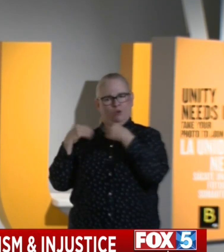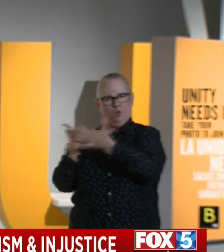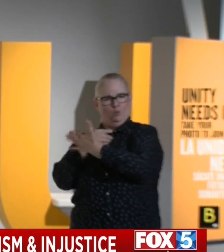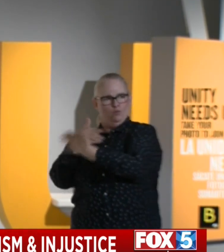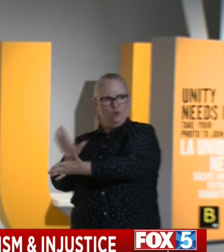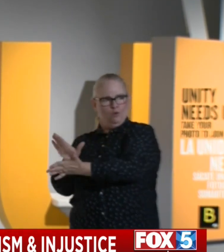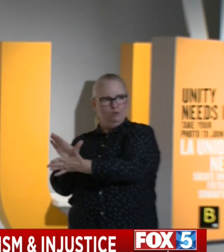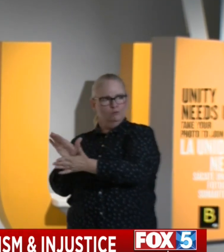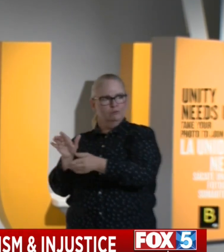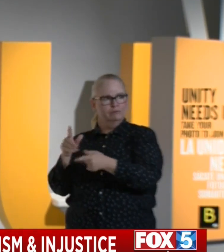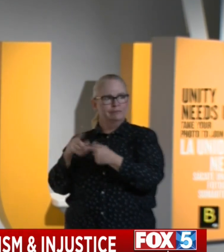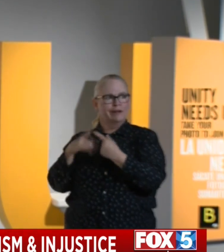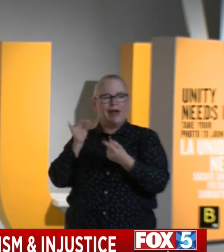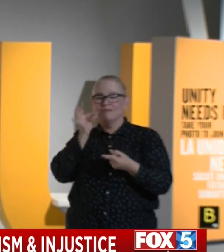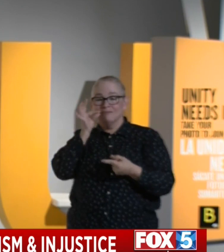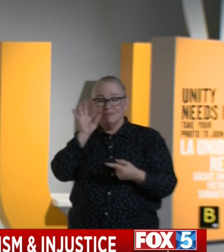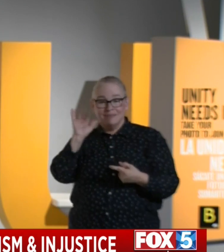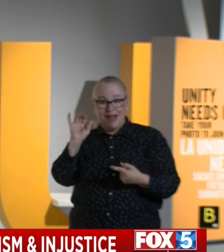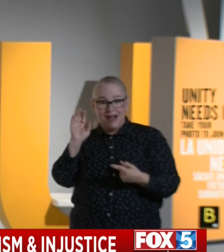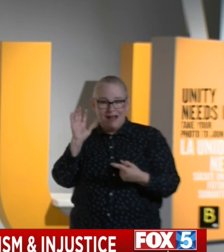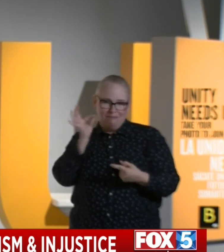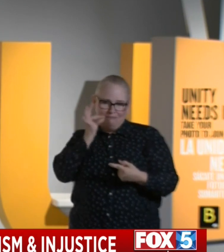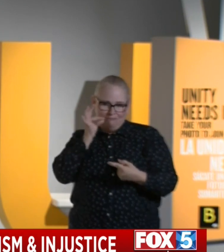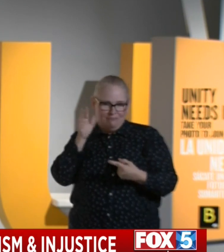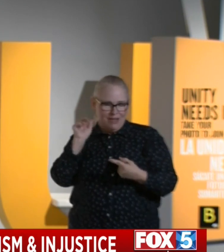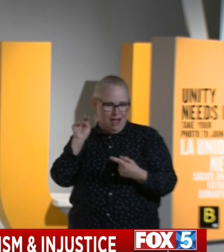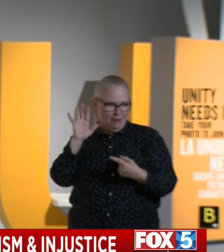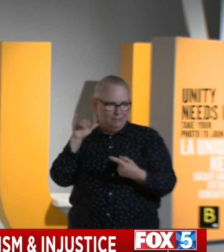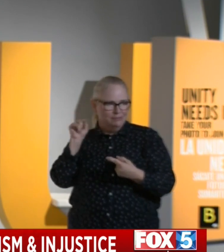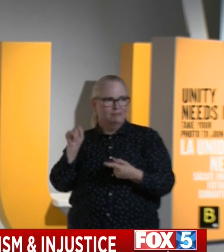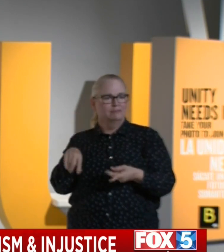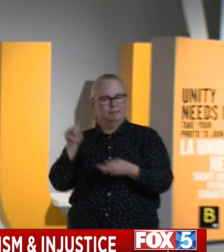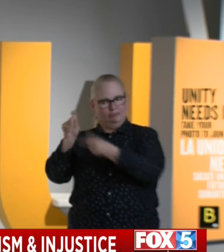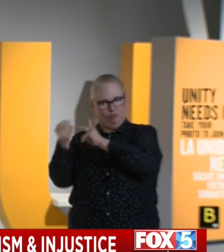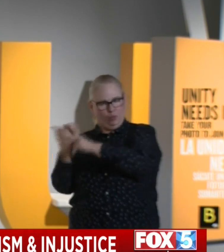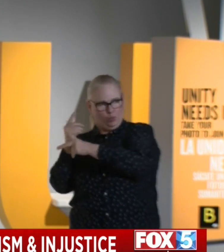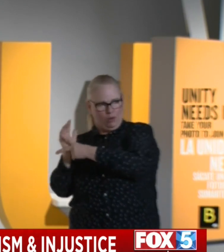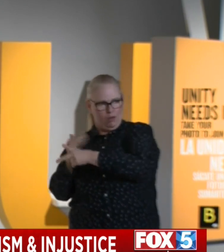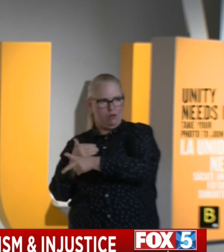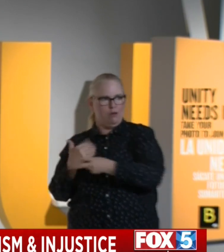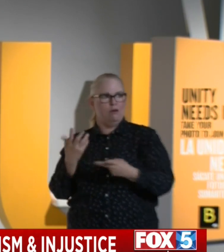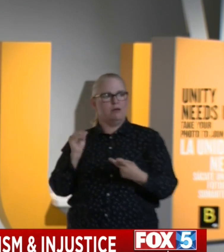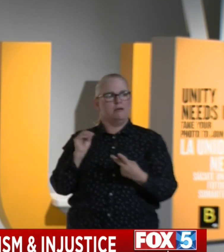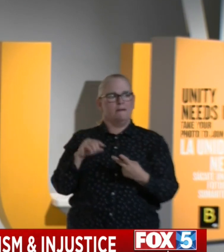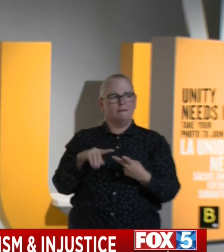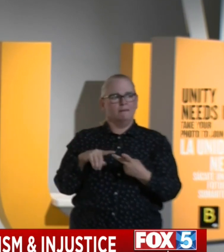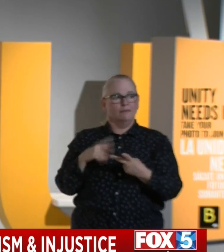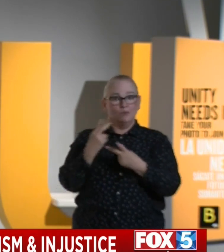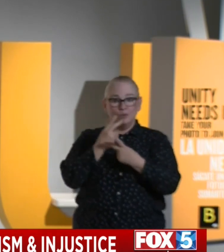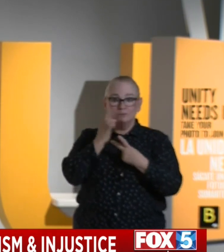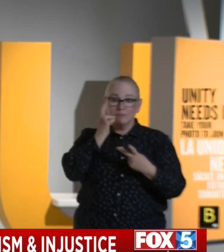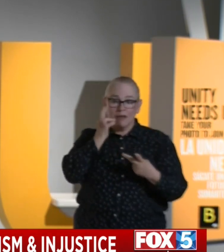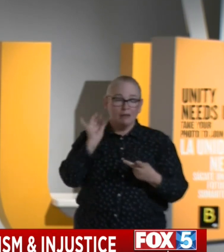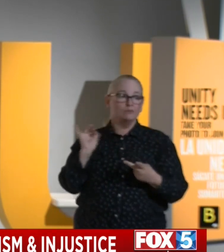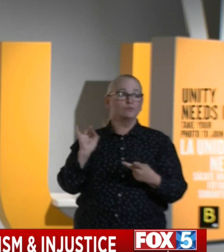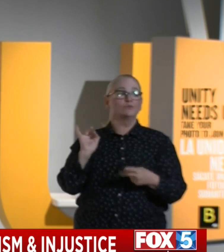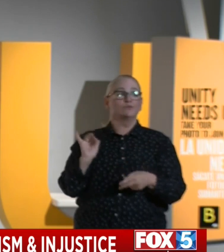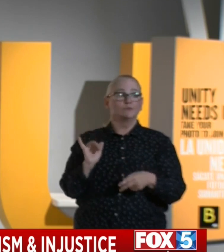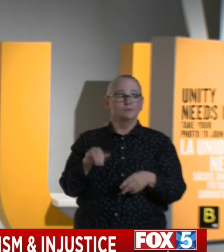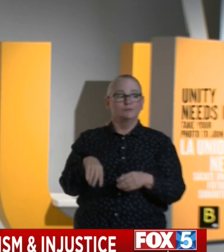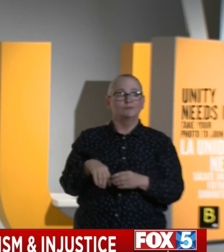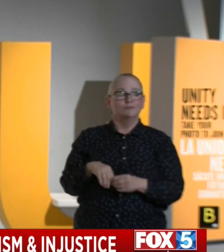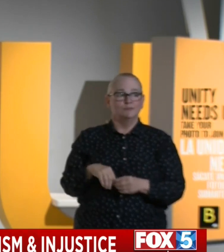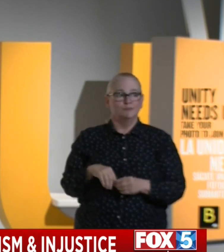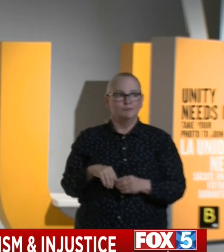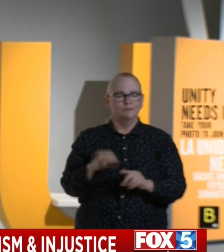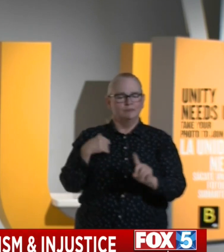and legalization around adult use of marijuana. It was a civil rights call from our perspective. I